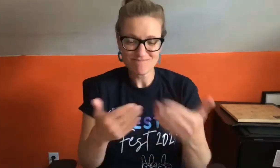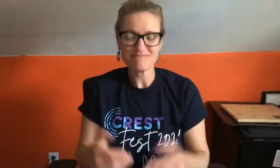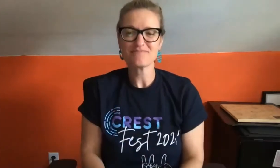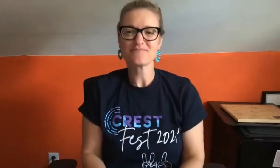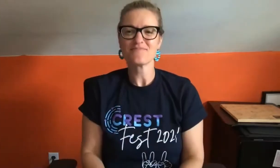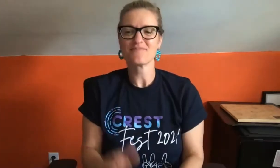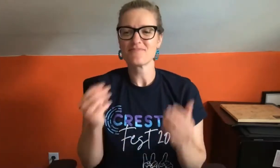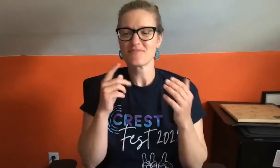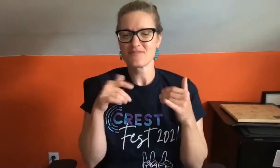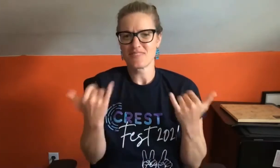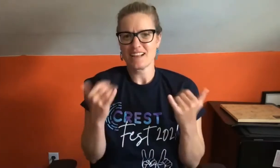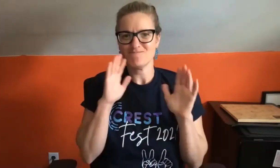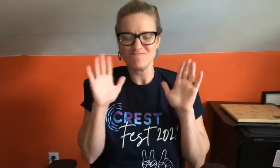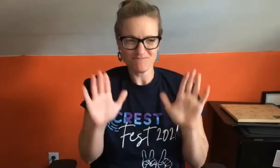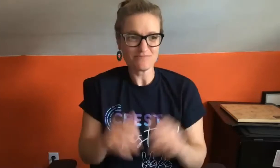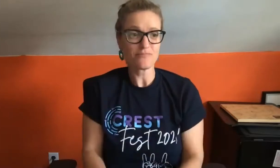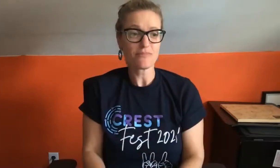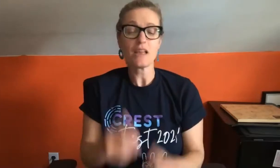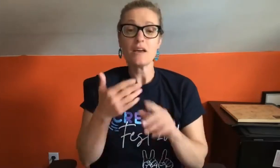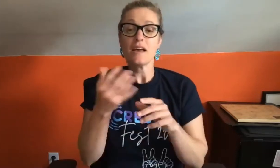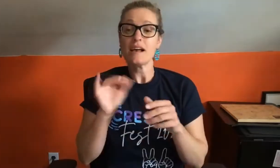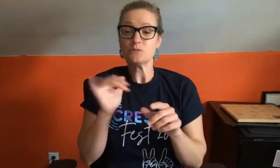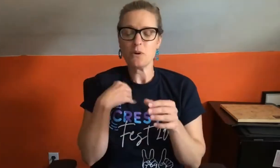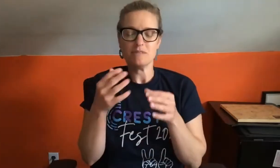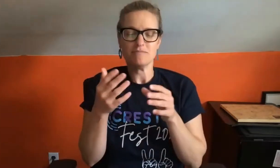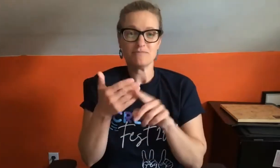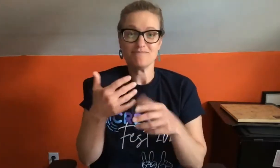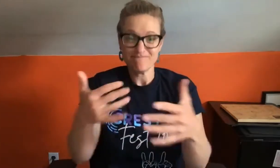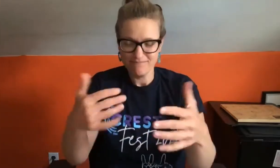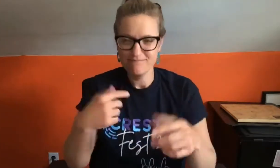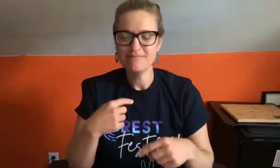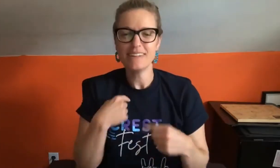And we're so excited to have these events for you to participate in.